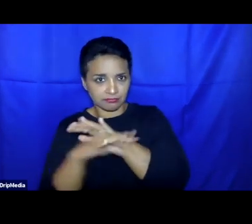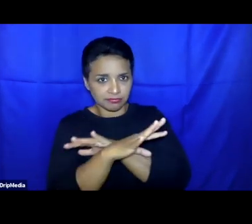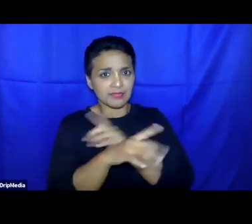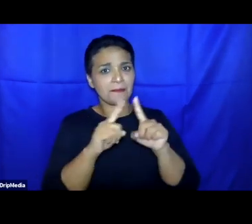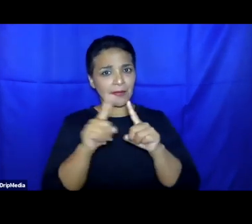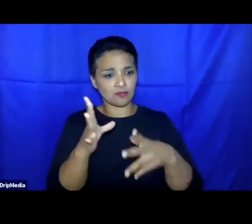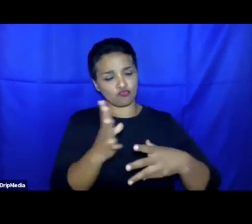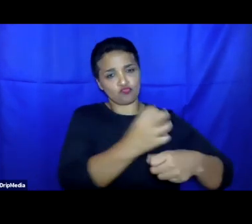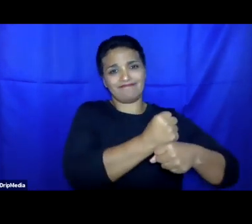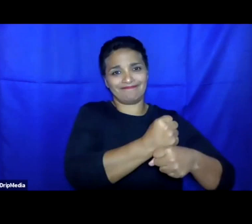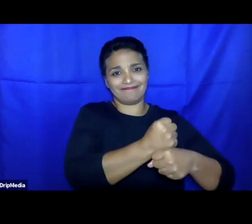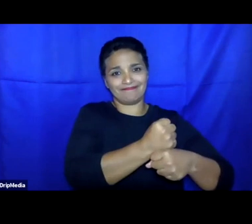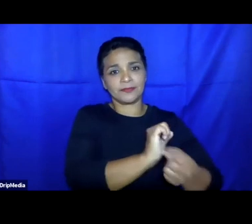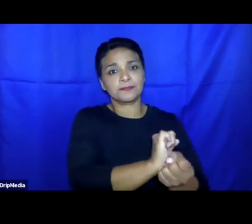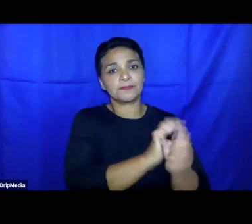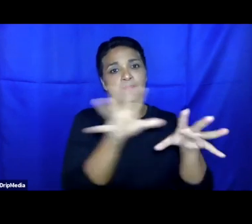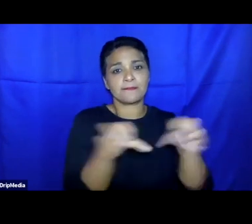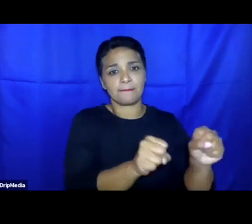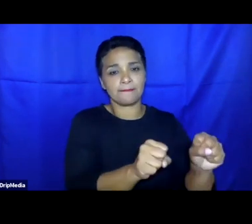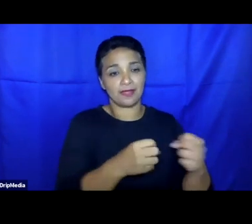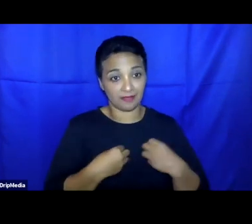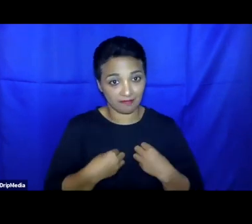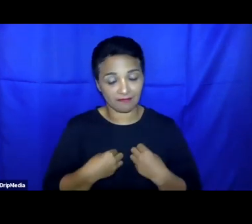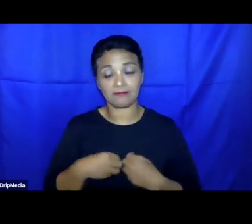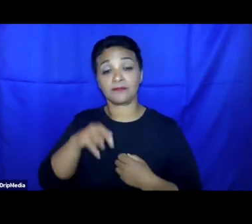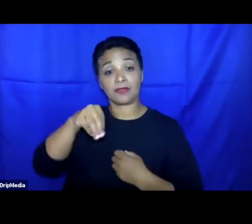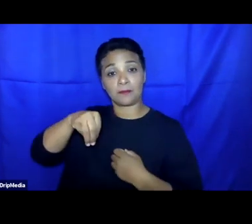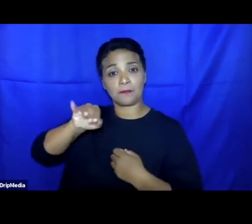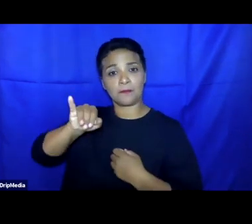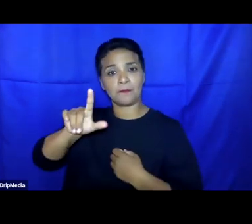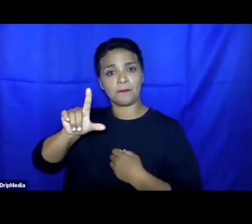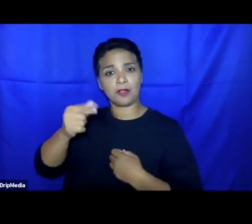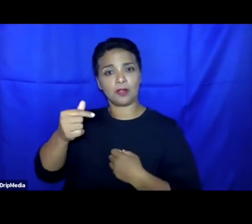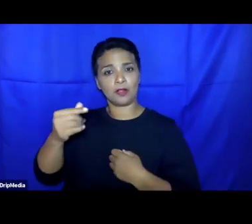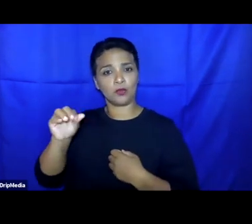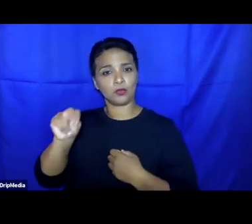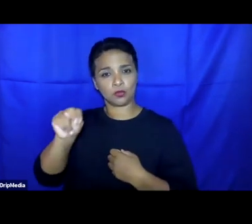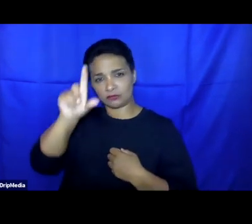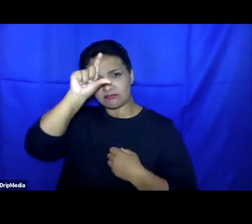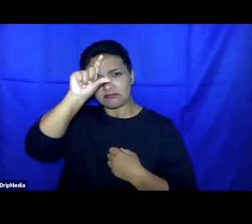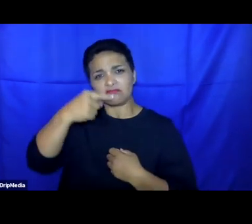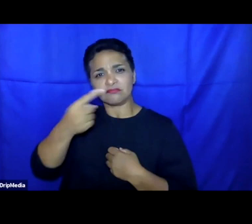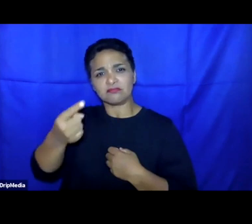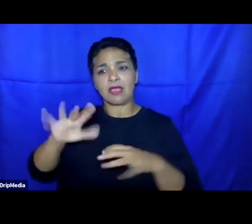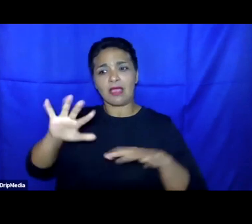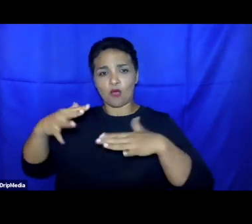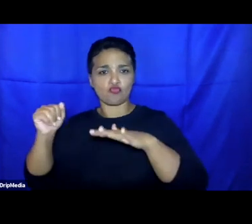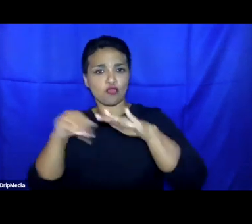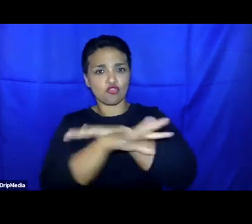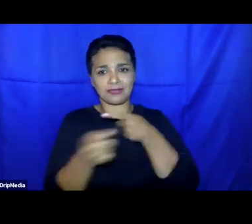So, Meltem's referred to the use of resettlement as a migration management technique in the context of the EU Turkey Statement.